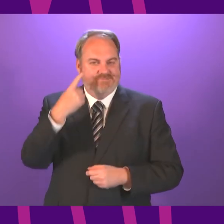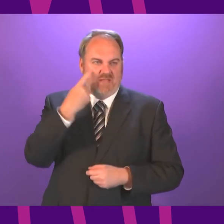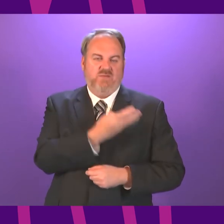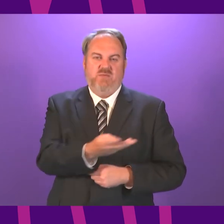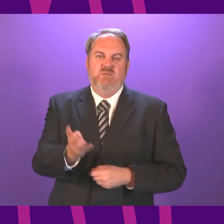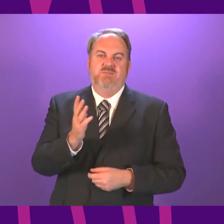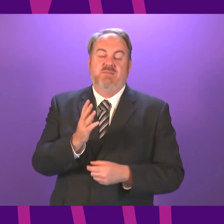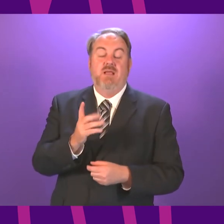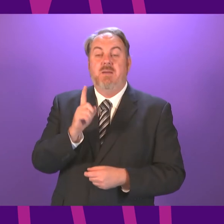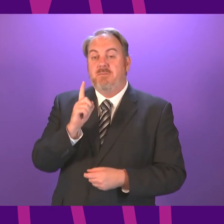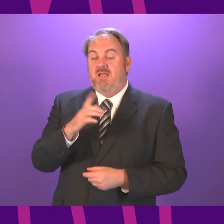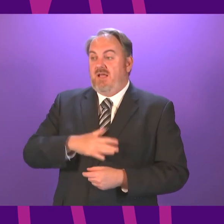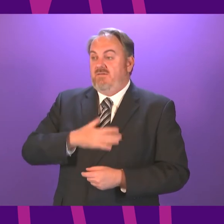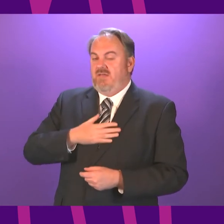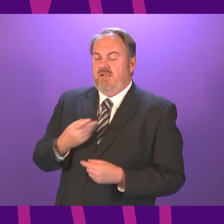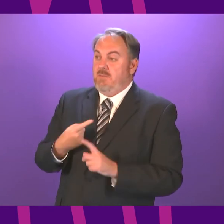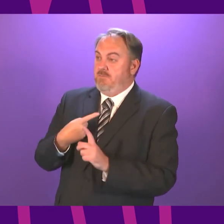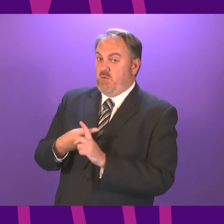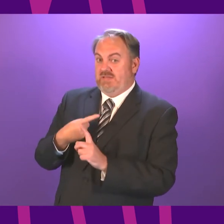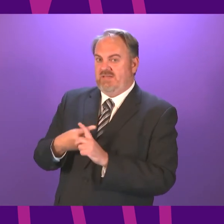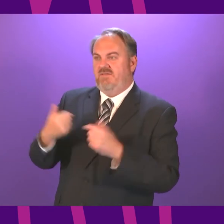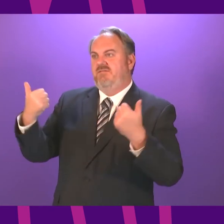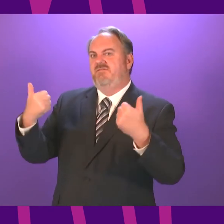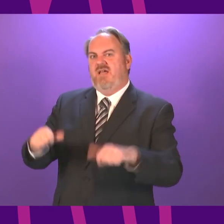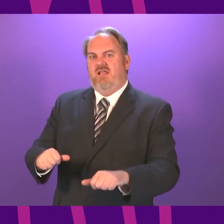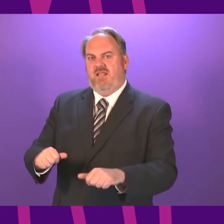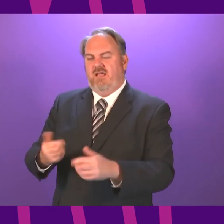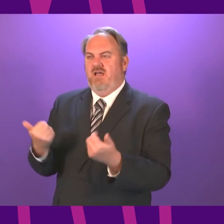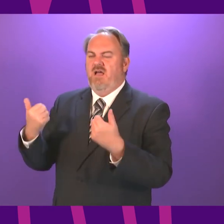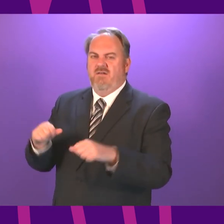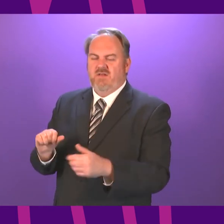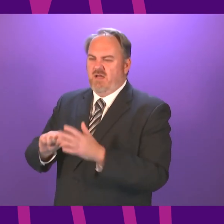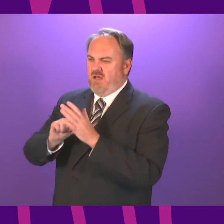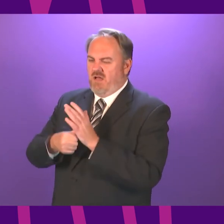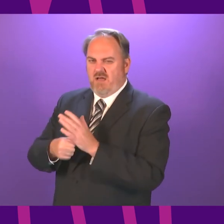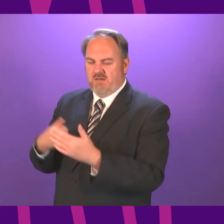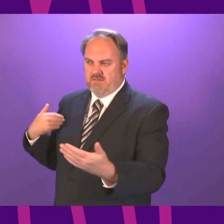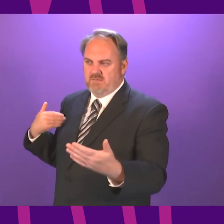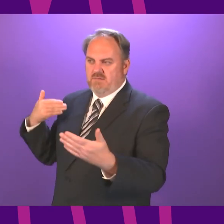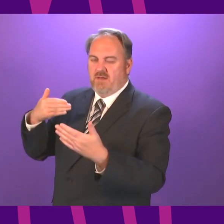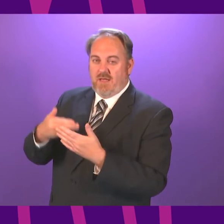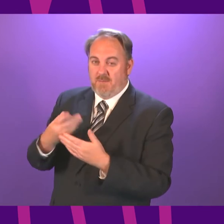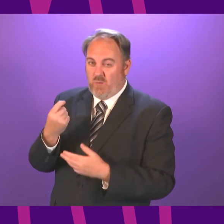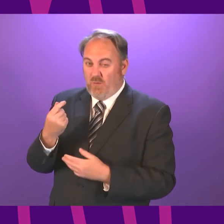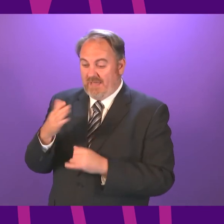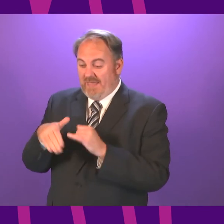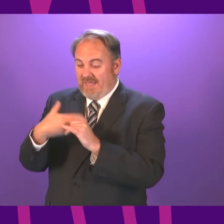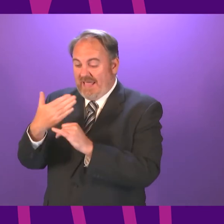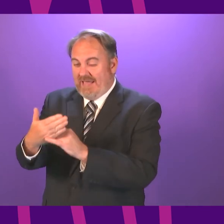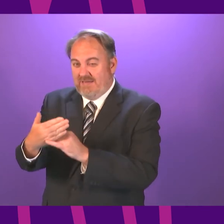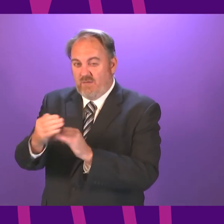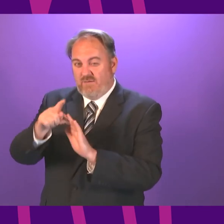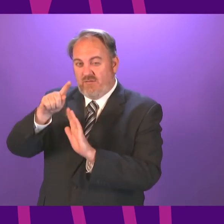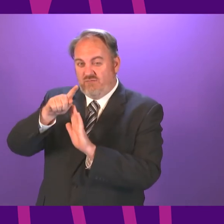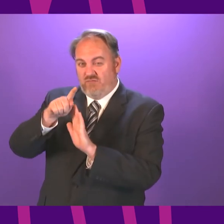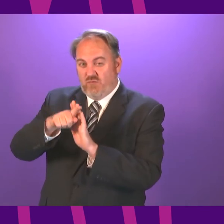of hope that we might finally, after such a long and difficult period, be coming to the end of the restrictions. I